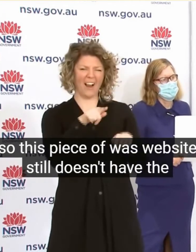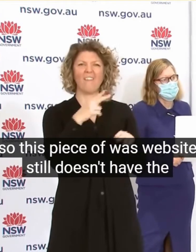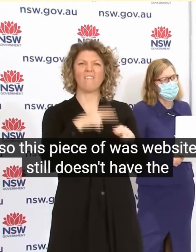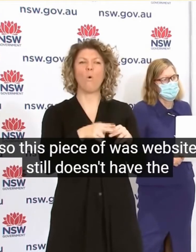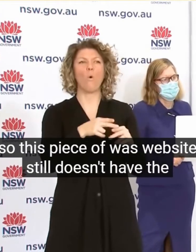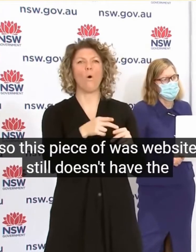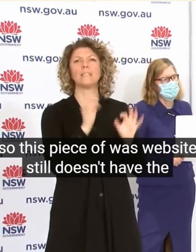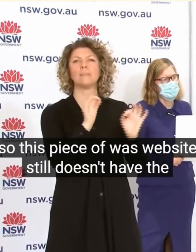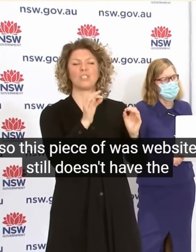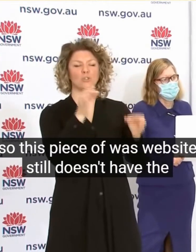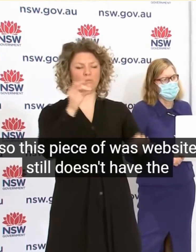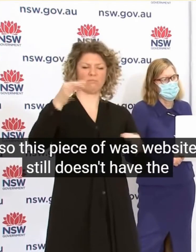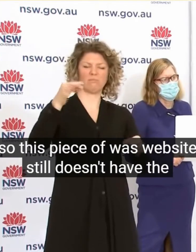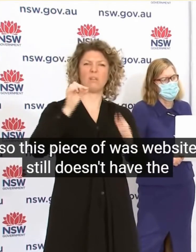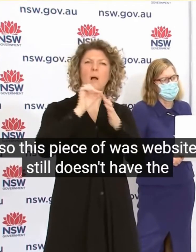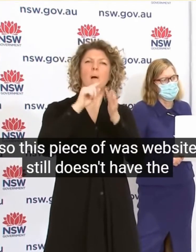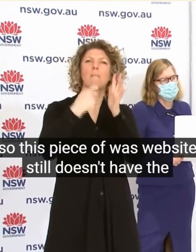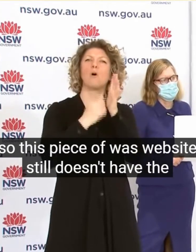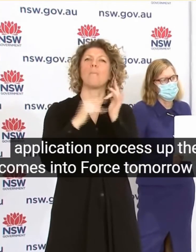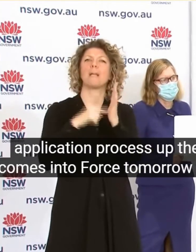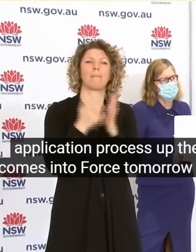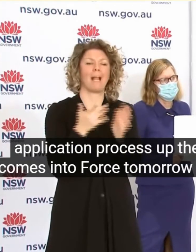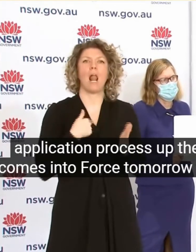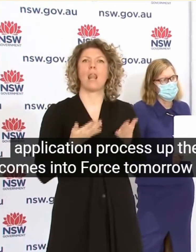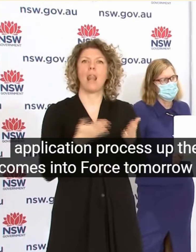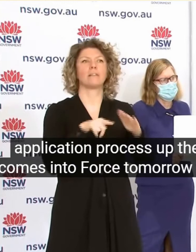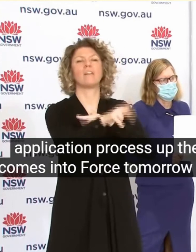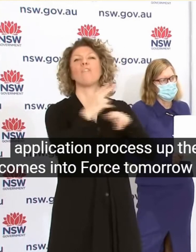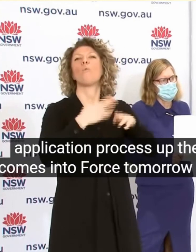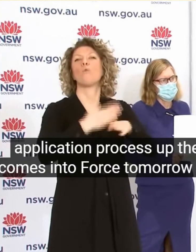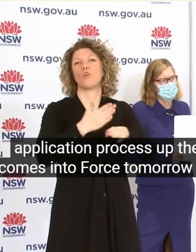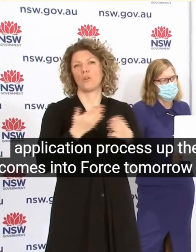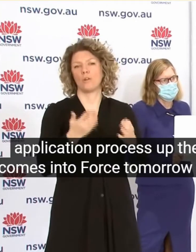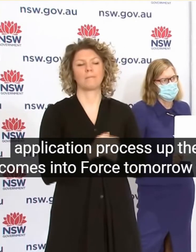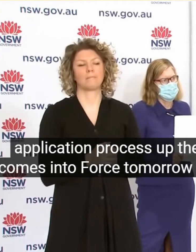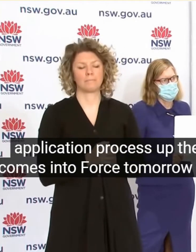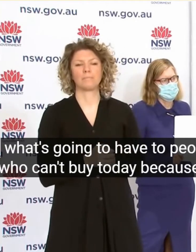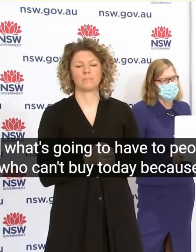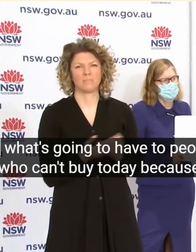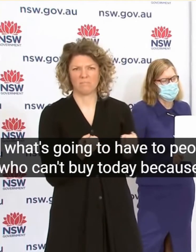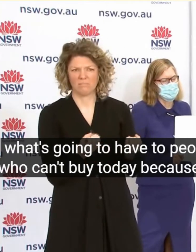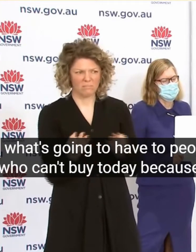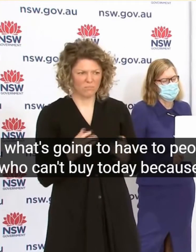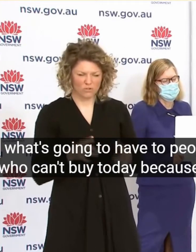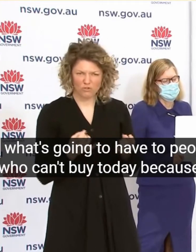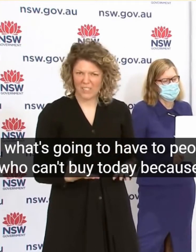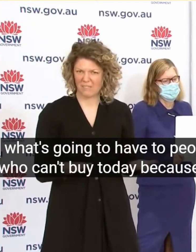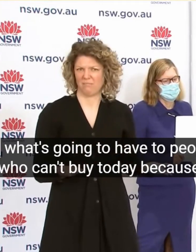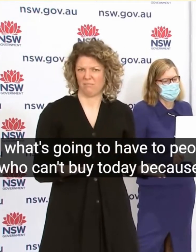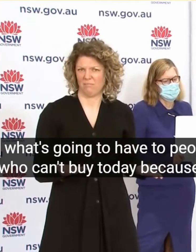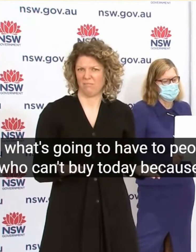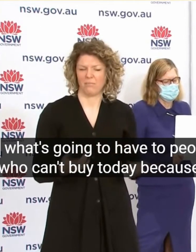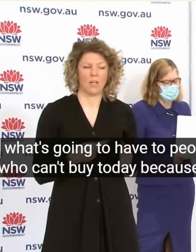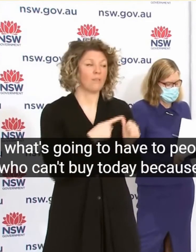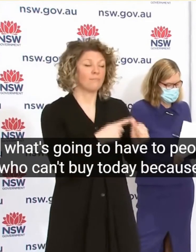What's Going To Happen To People Who Can't Apply Today Because It Not There So Permit System Will Come Up By At Least Midnight Tonight And As I Said Earlier With Any Of The